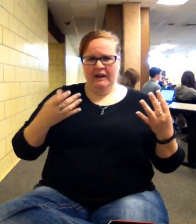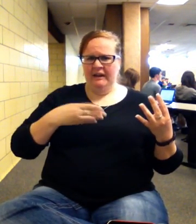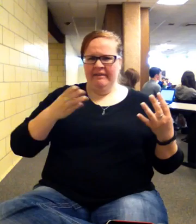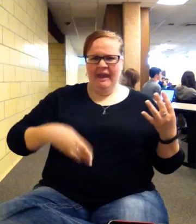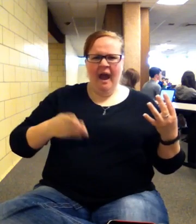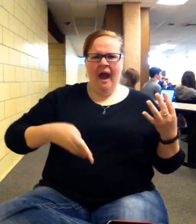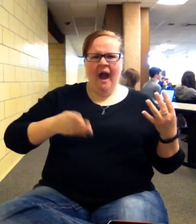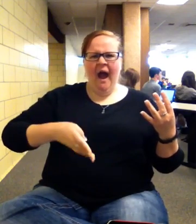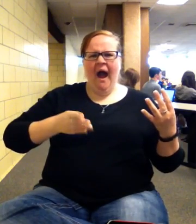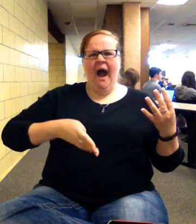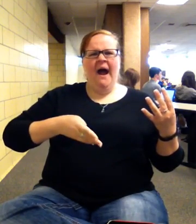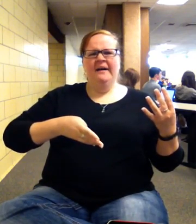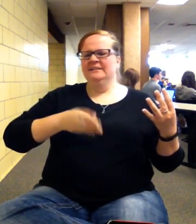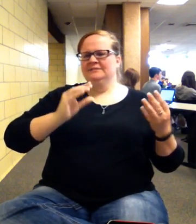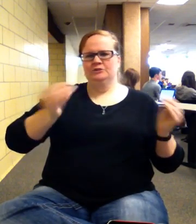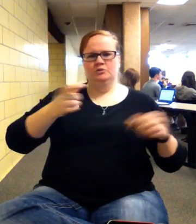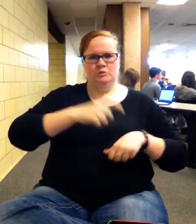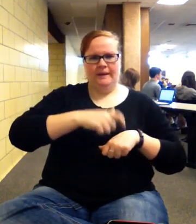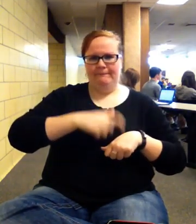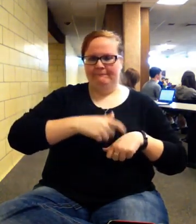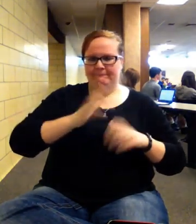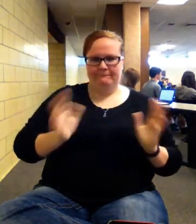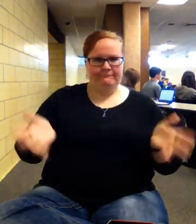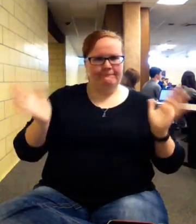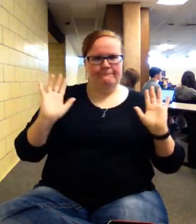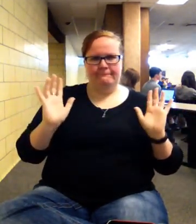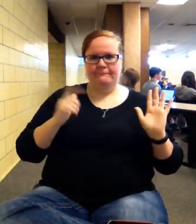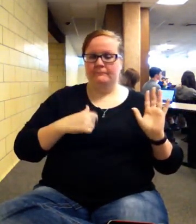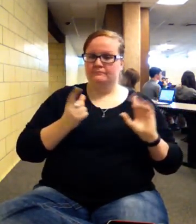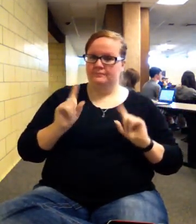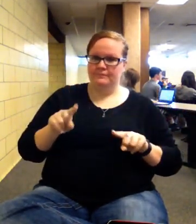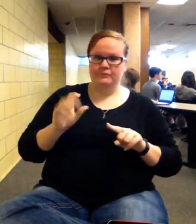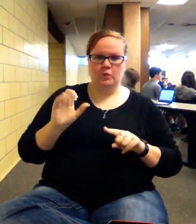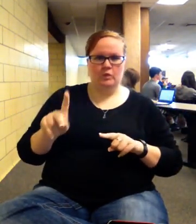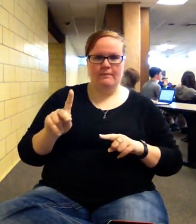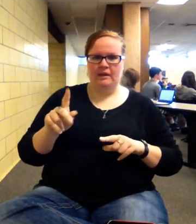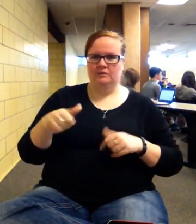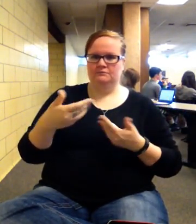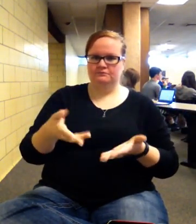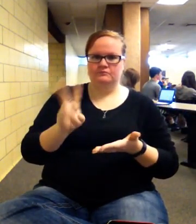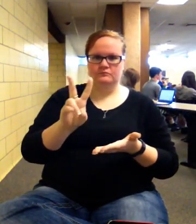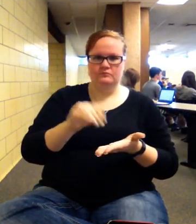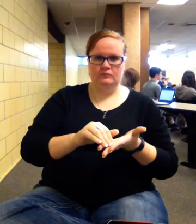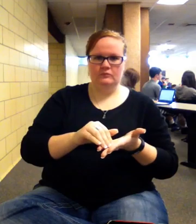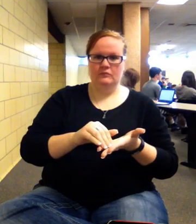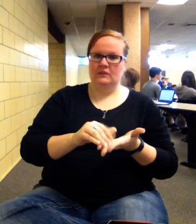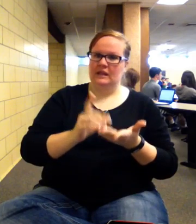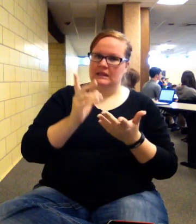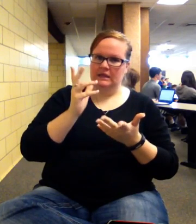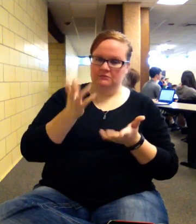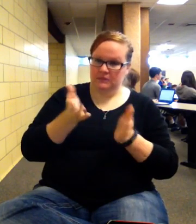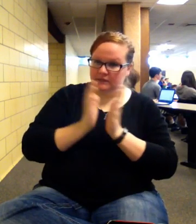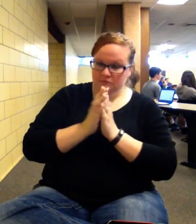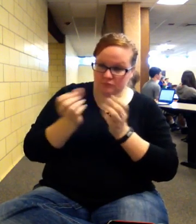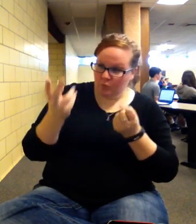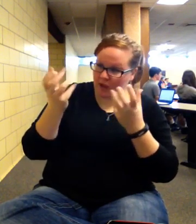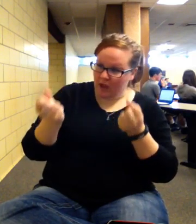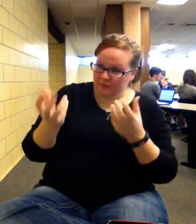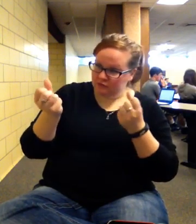4, so there's no time left. It's like I'm going to go to the bank, give them this $2,000, and immediately ask them what's setting in this account from